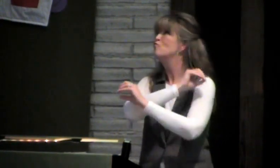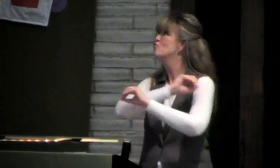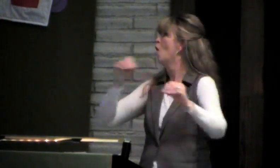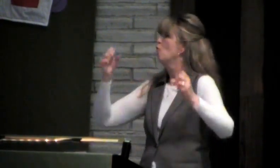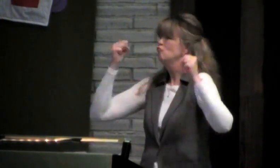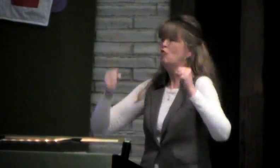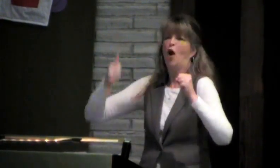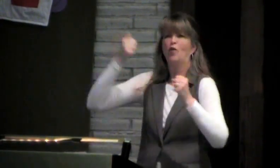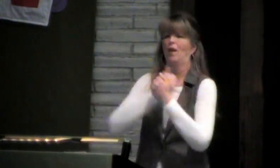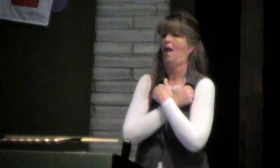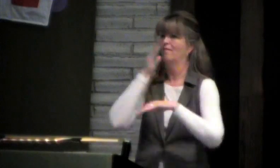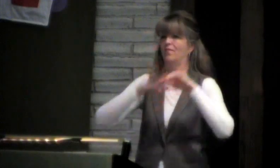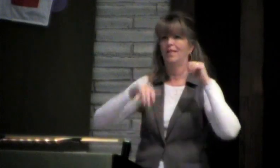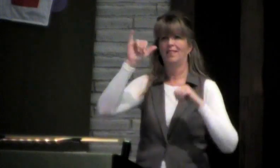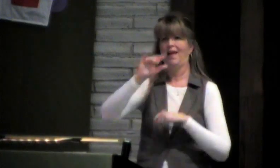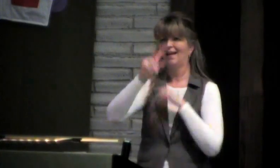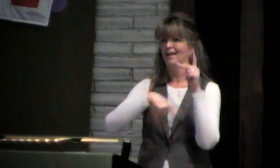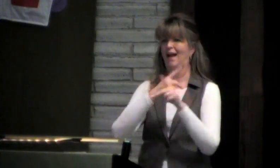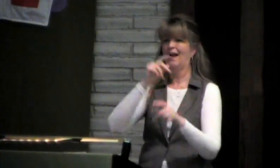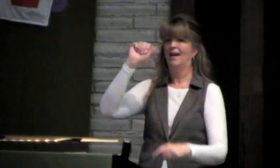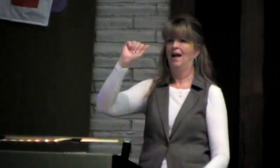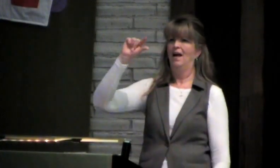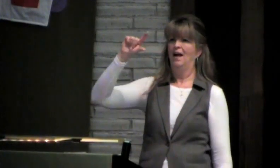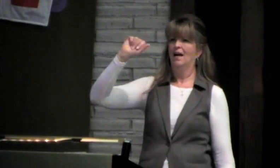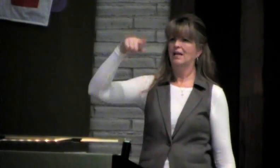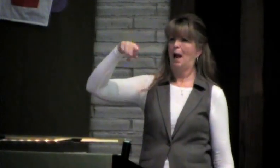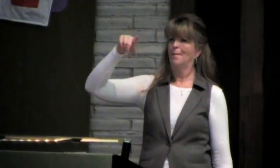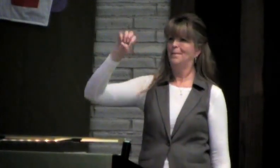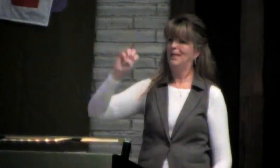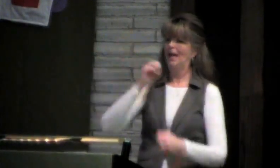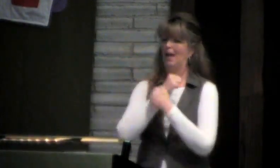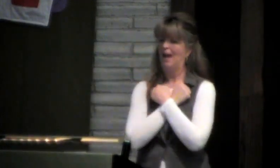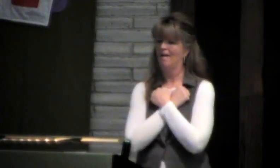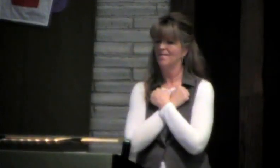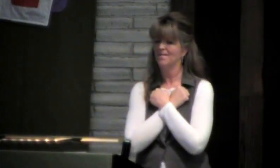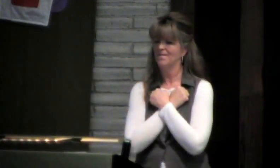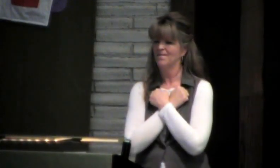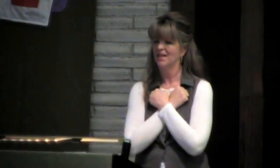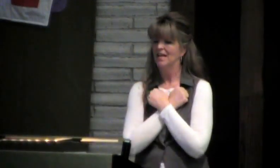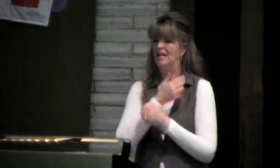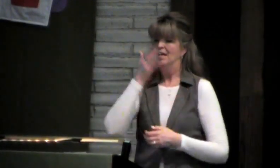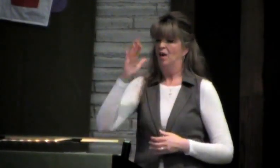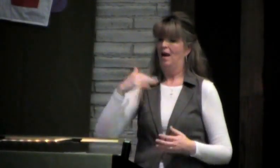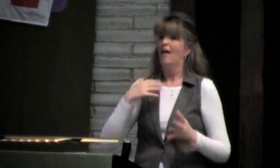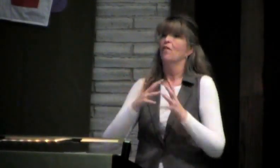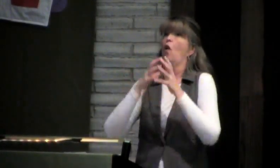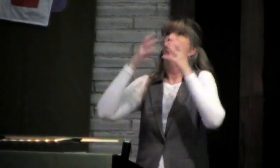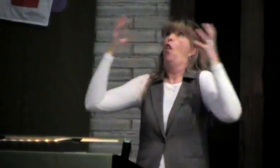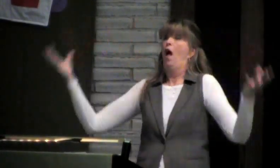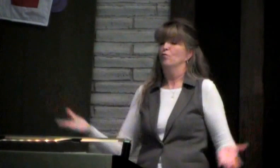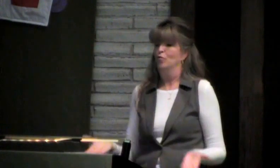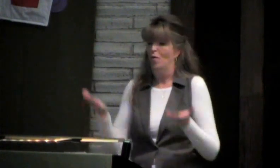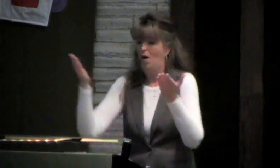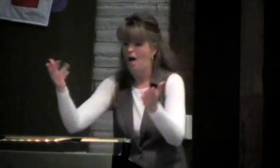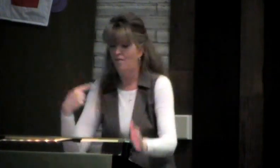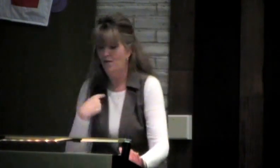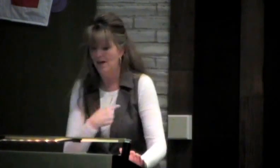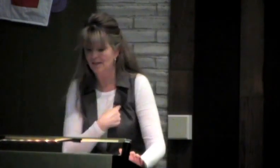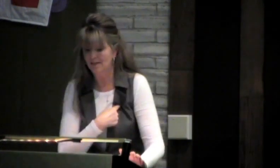always be love. There is no stronger love than God's agape love. God